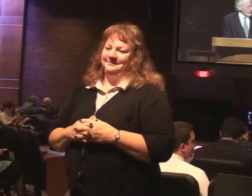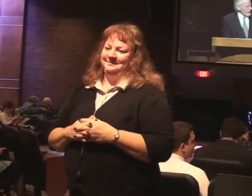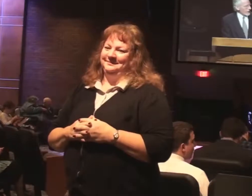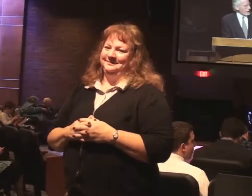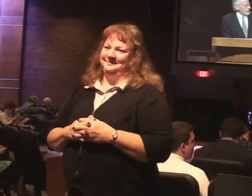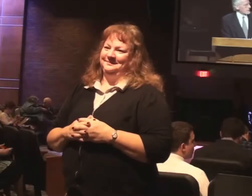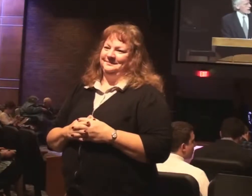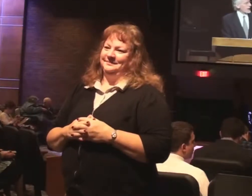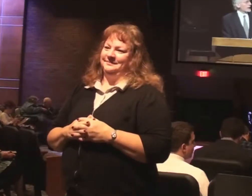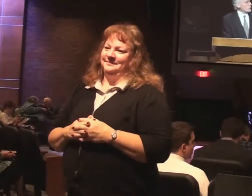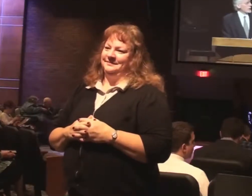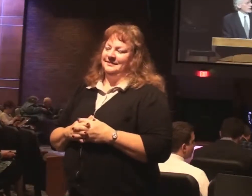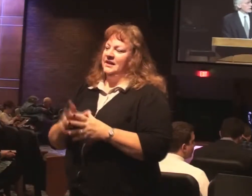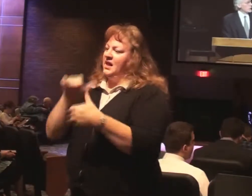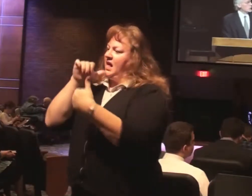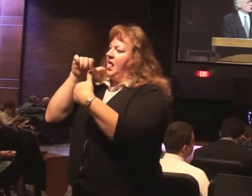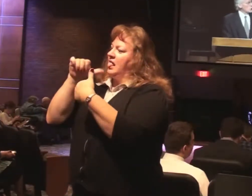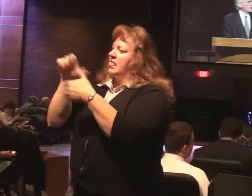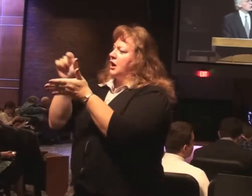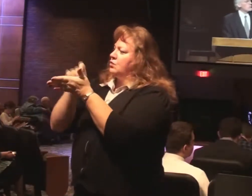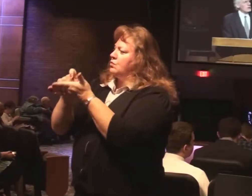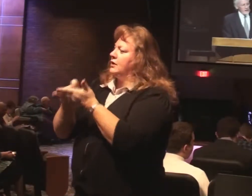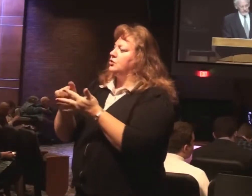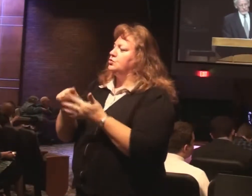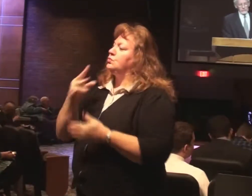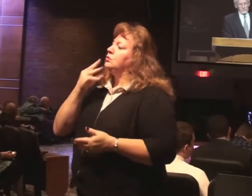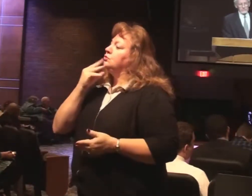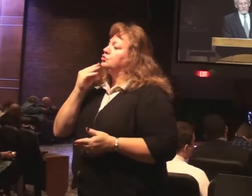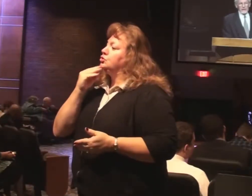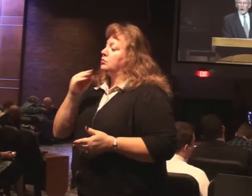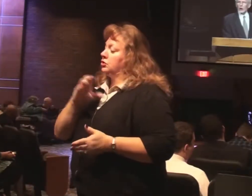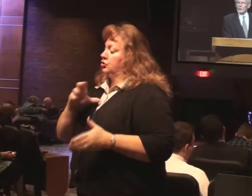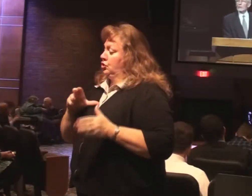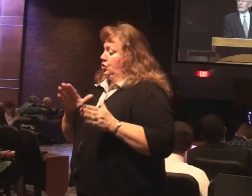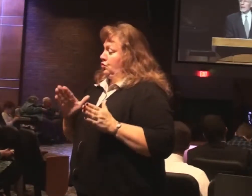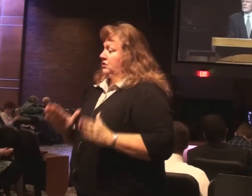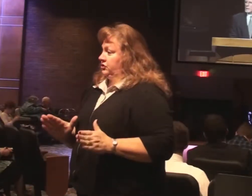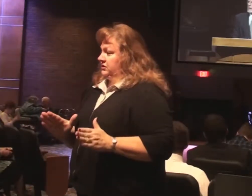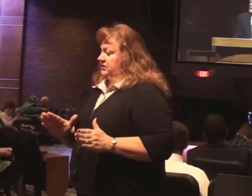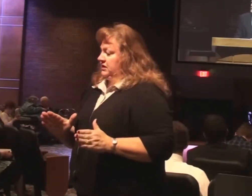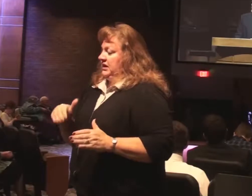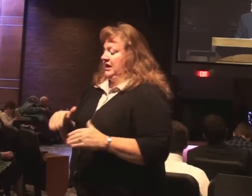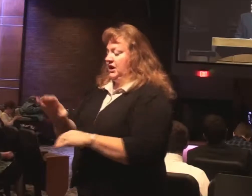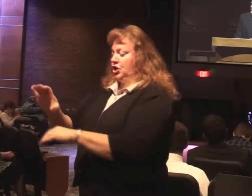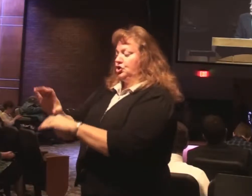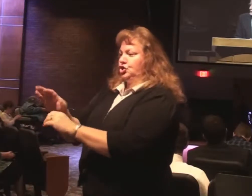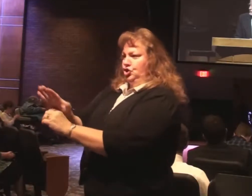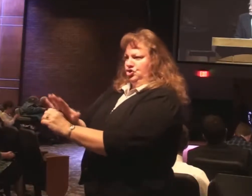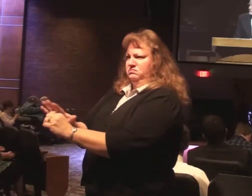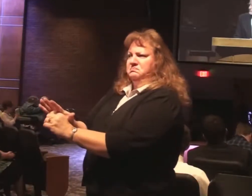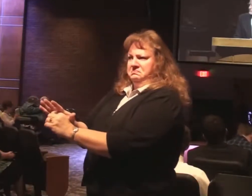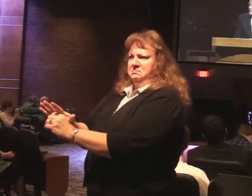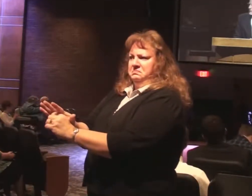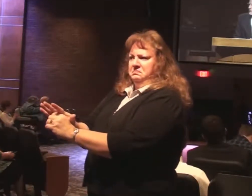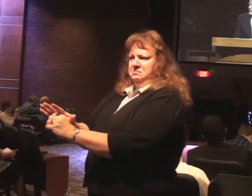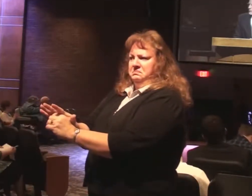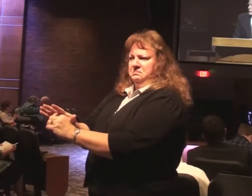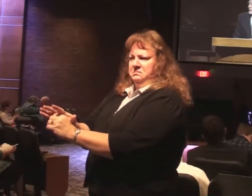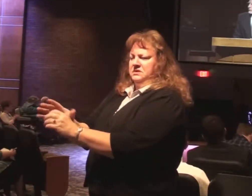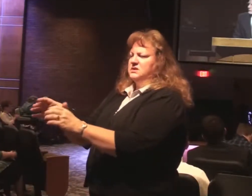This is a letter written to Jewish believers in a local congregation, a local church, going through